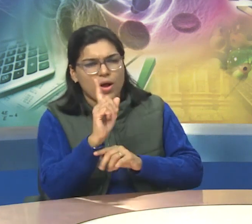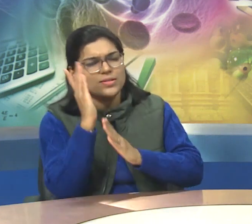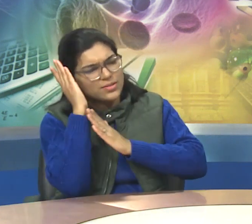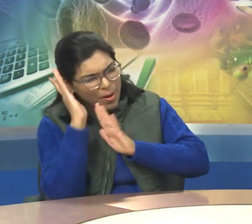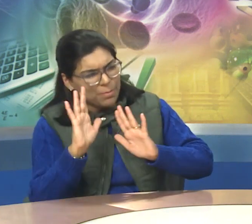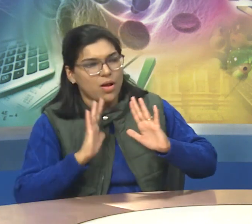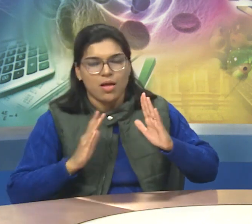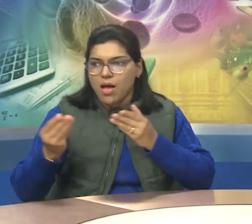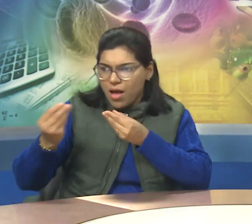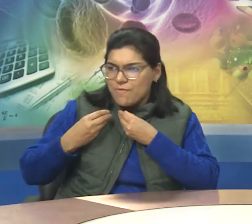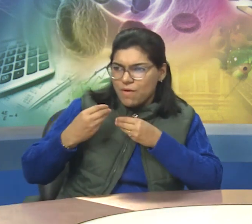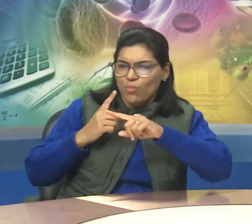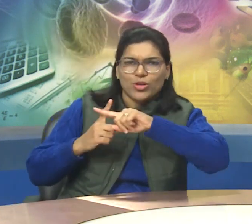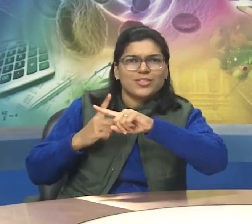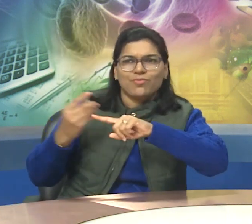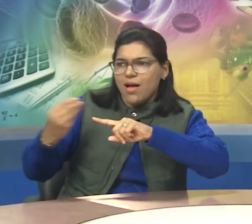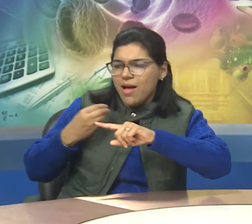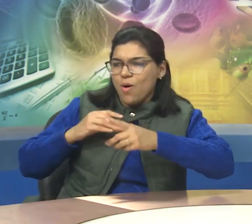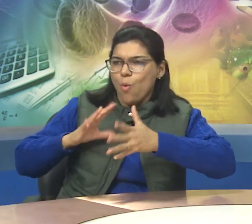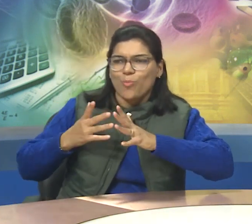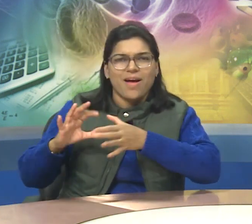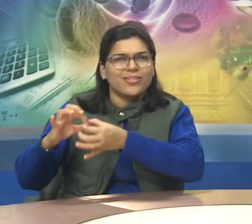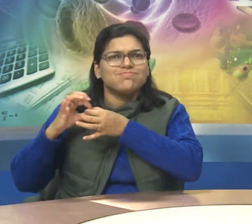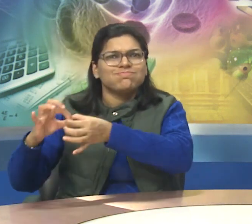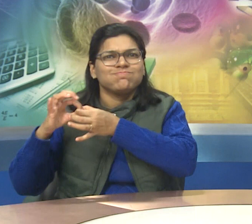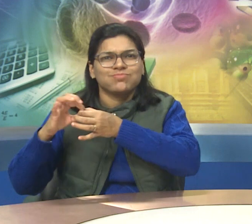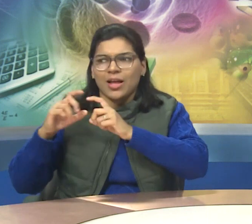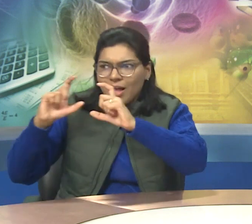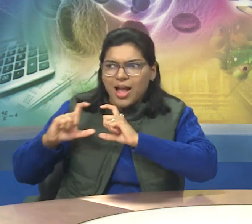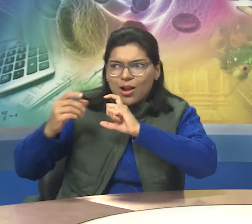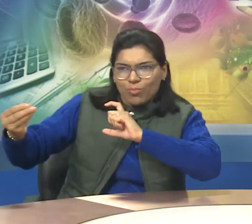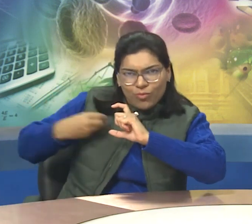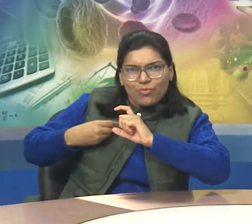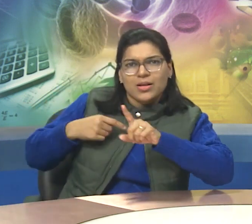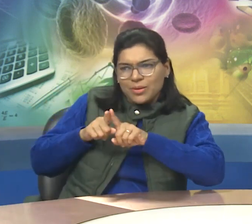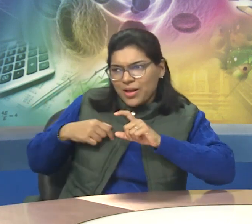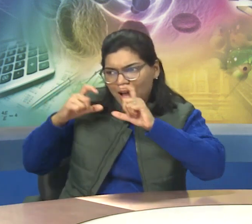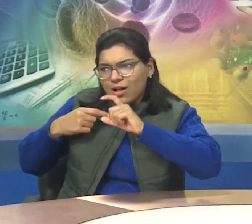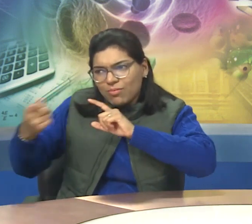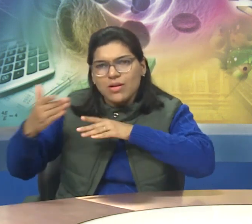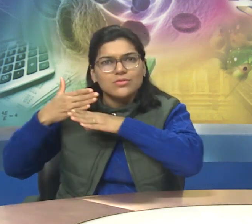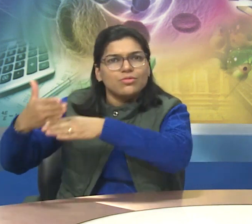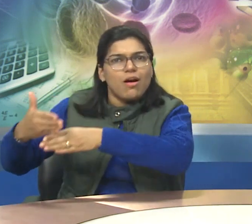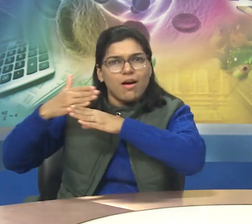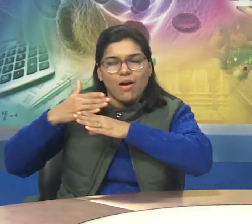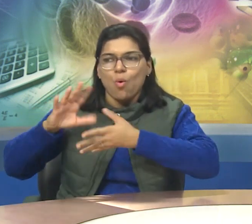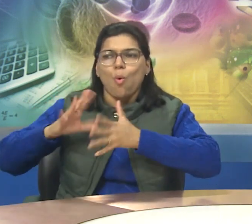and an attitude of